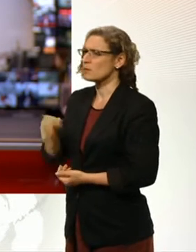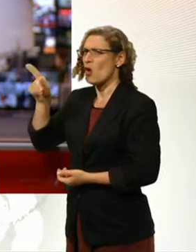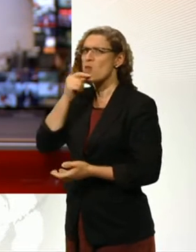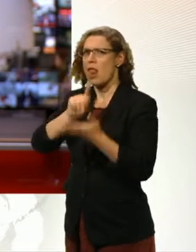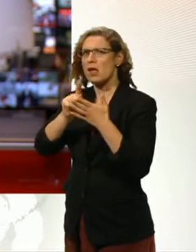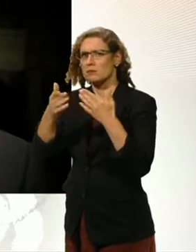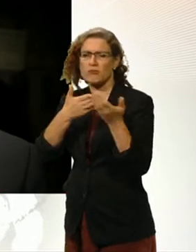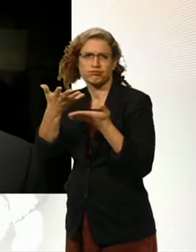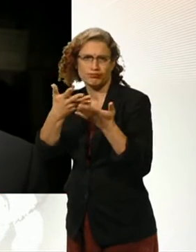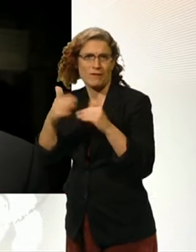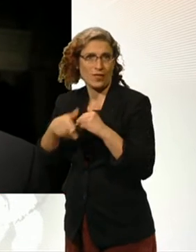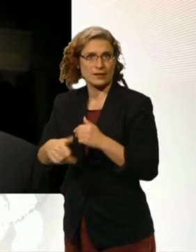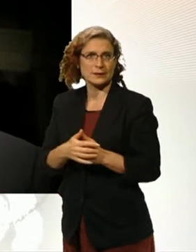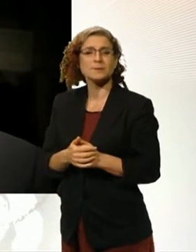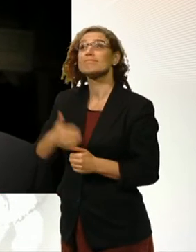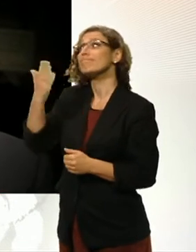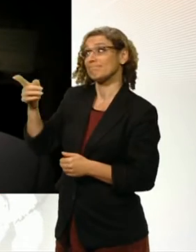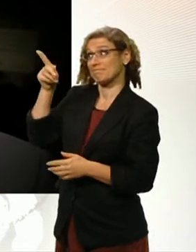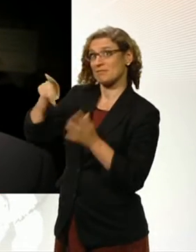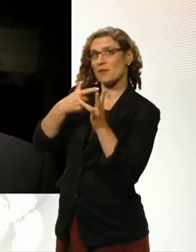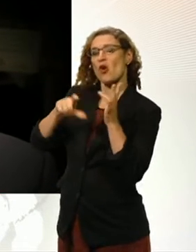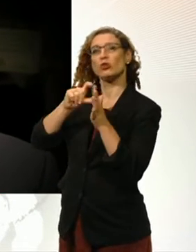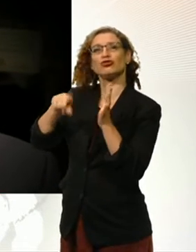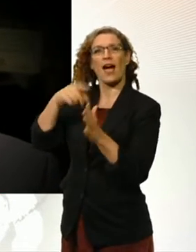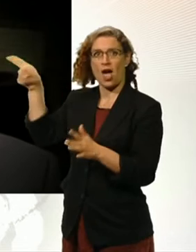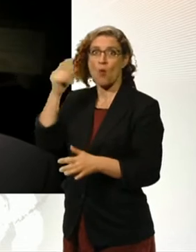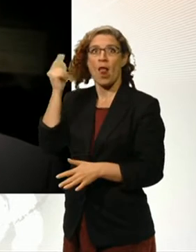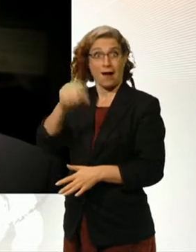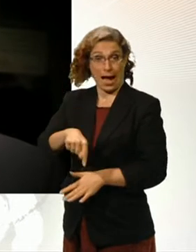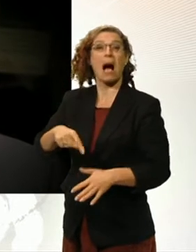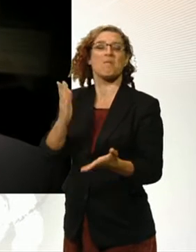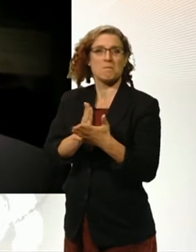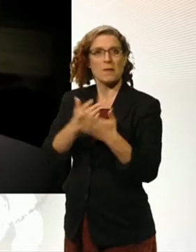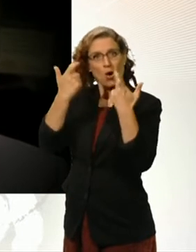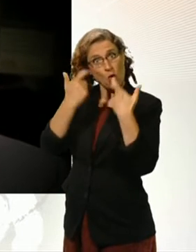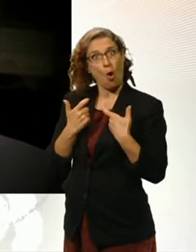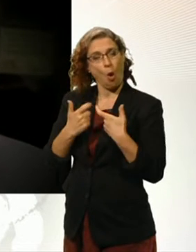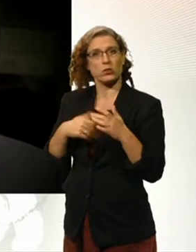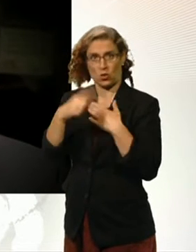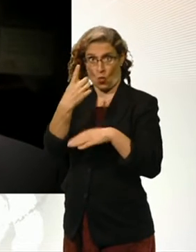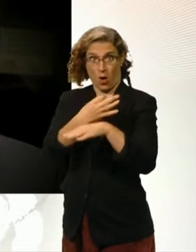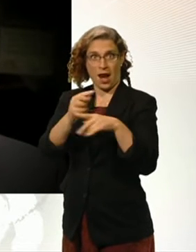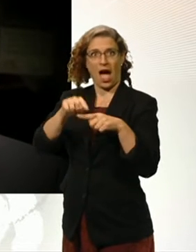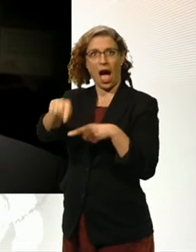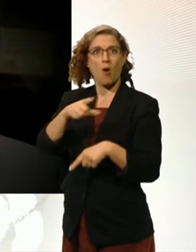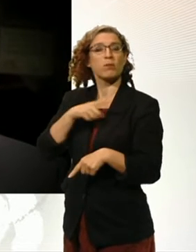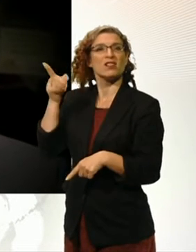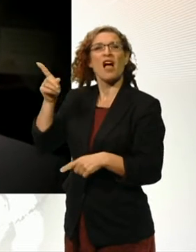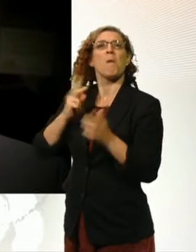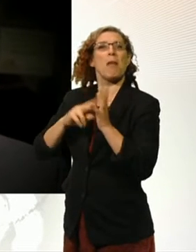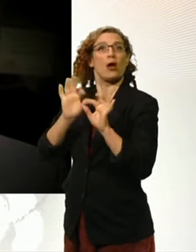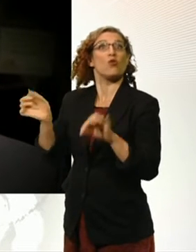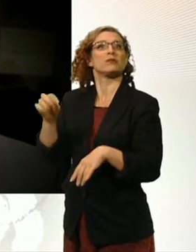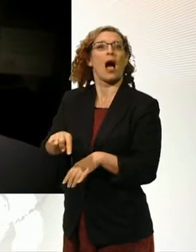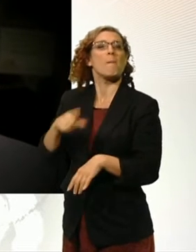Also this lunchtime, Lord Janner will appear in court in one hour's time after a judge threatened to have him arrested when he failed to turn up this morning